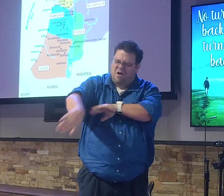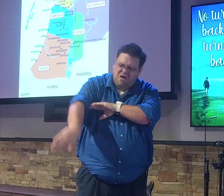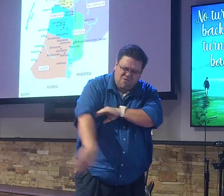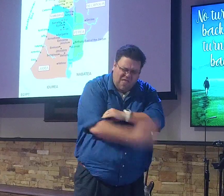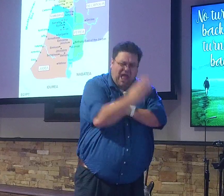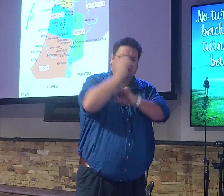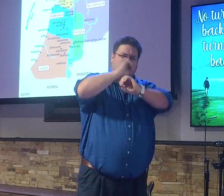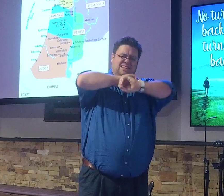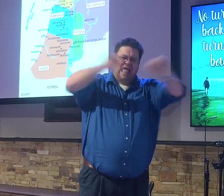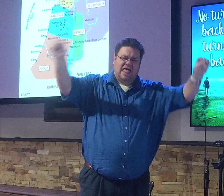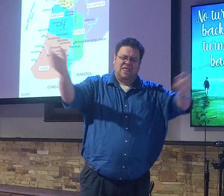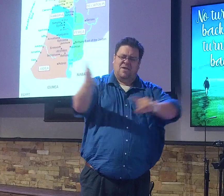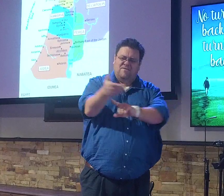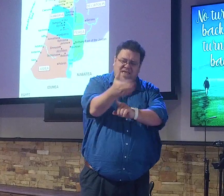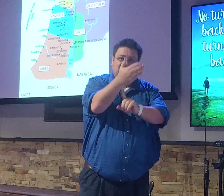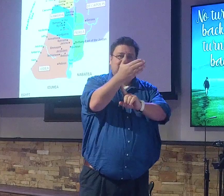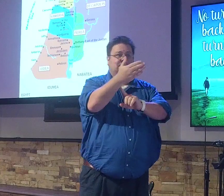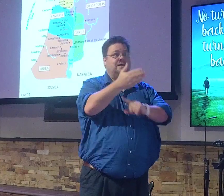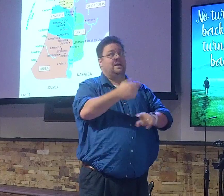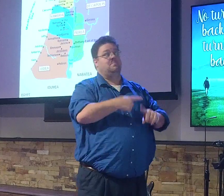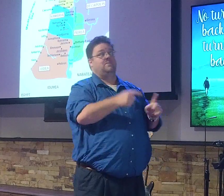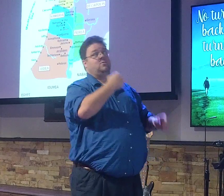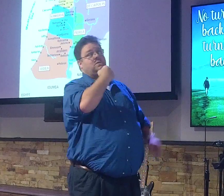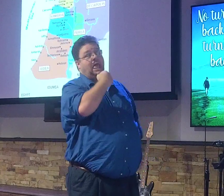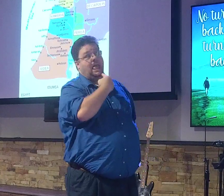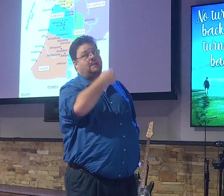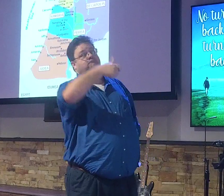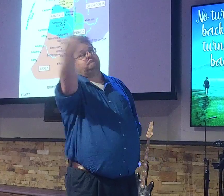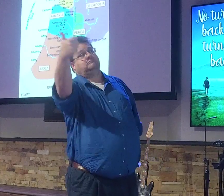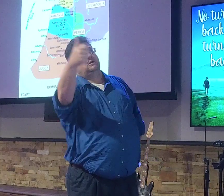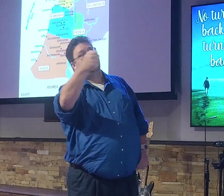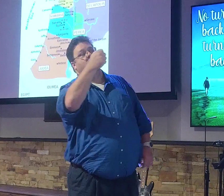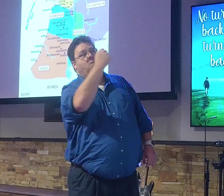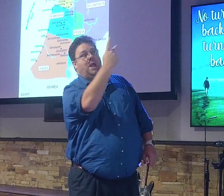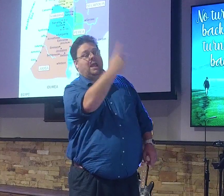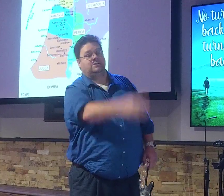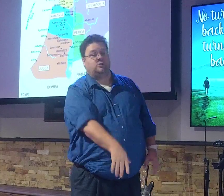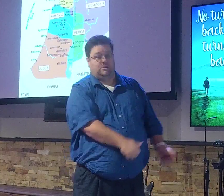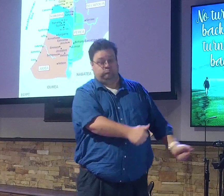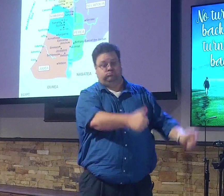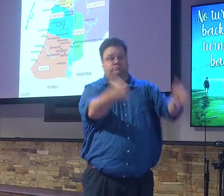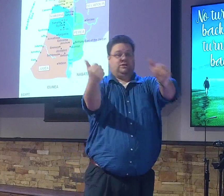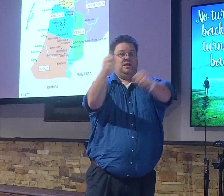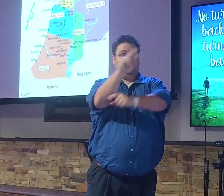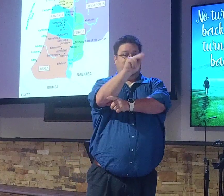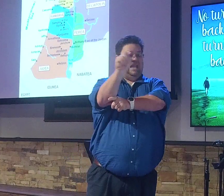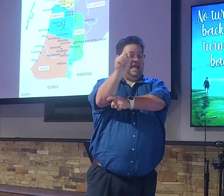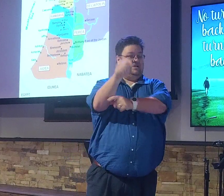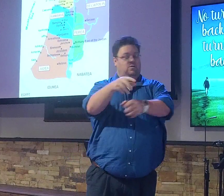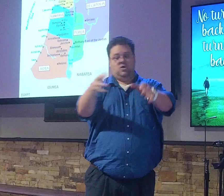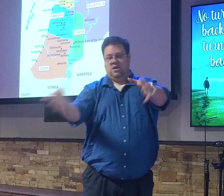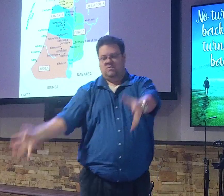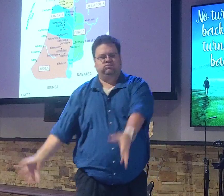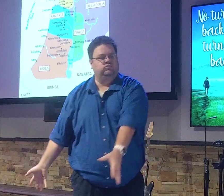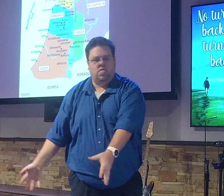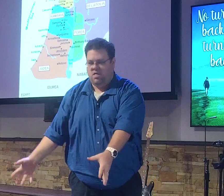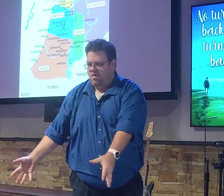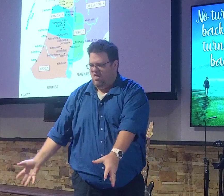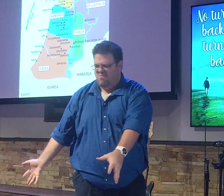Nevertheless, say your word, I'll let down the net. And when they had this done, they enclosed a great multitude of fishes, and their